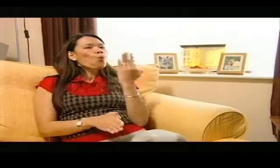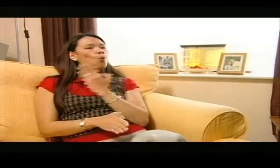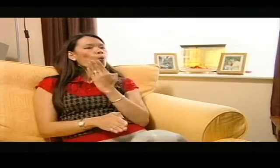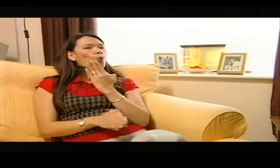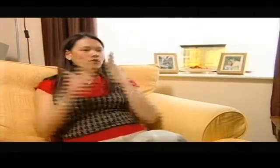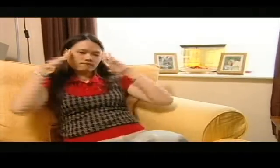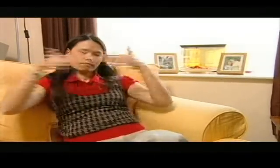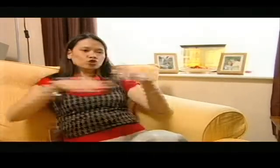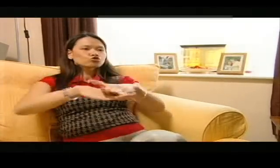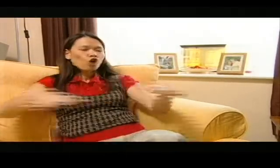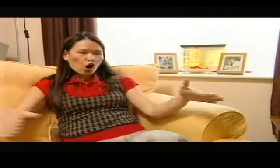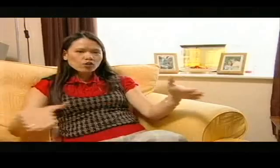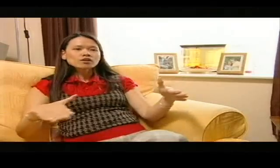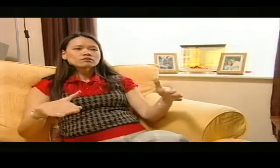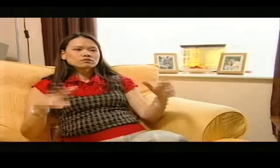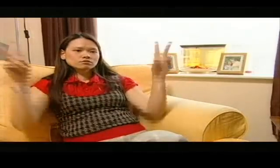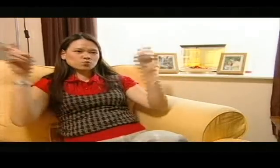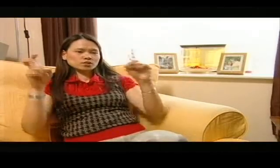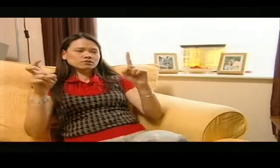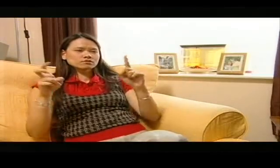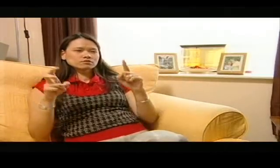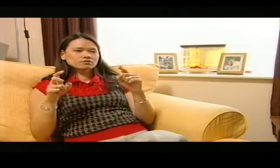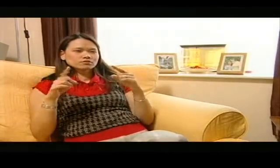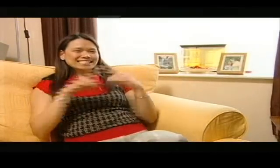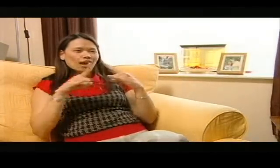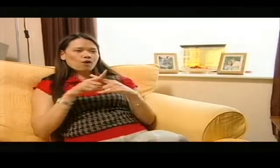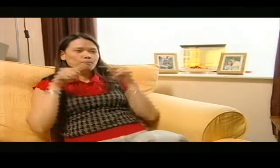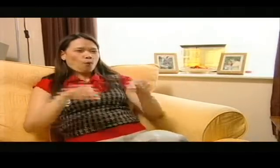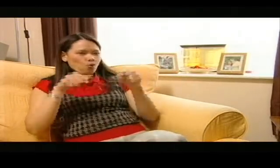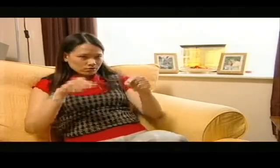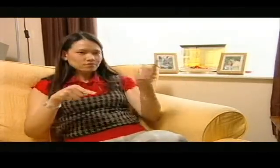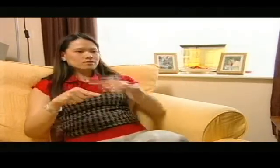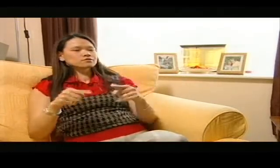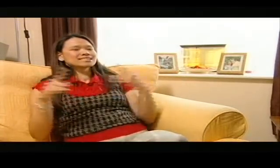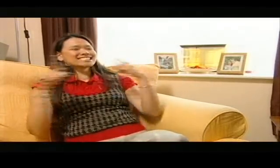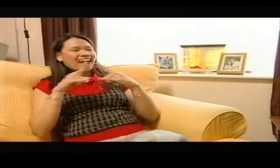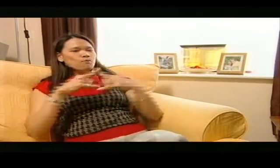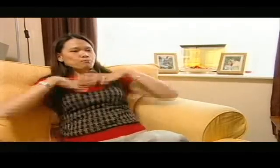teacher who went out to schools and worked with children who had gone through sexual abuse or sexual bullying.